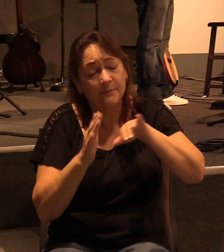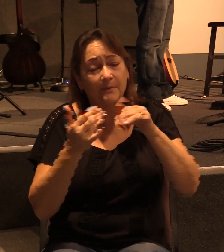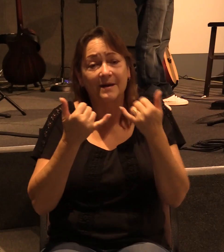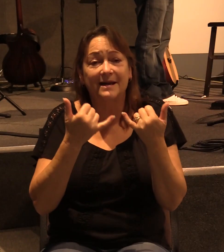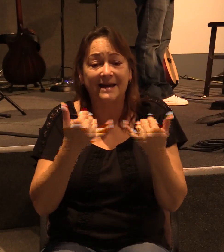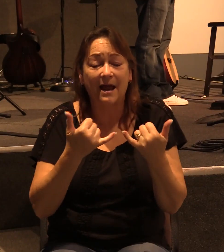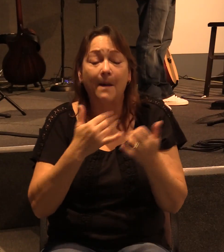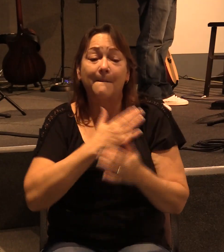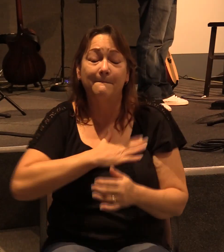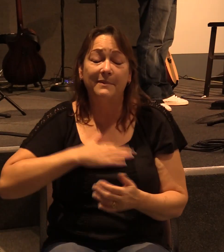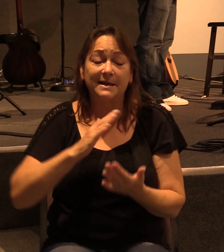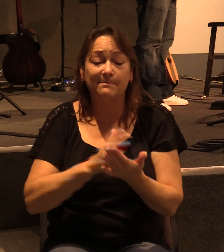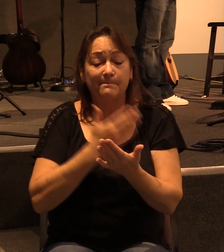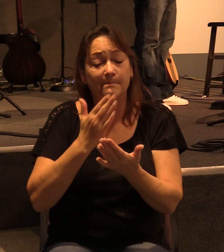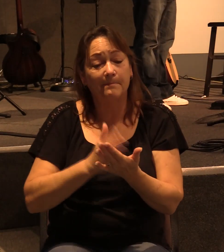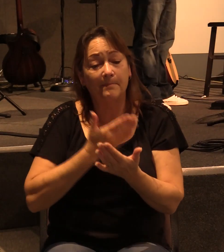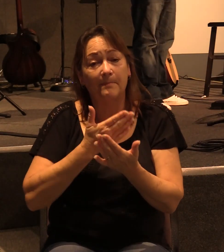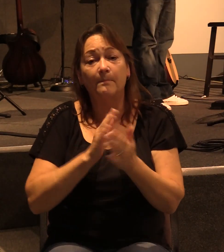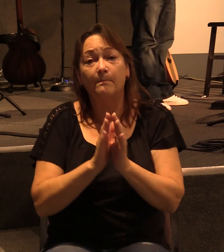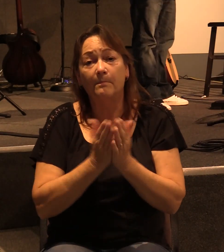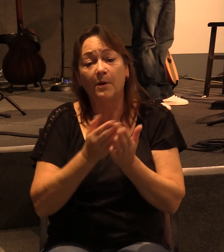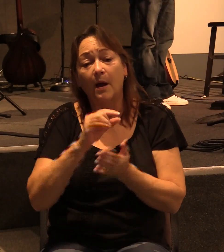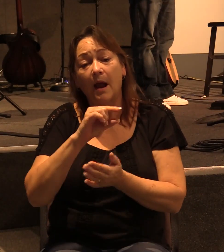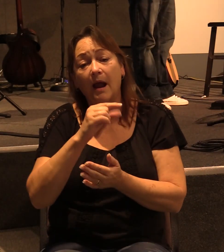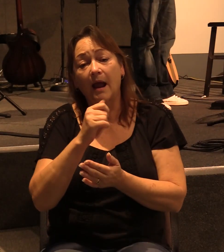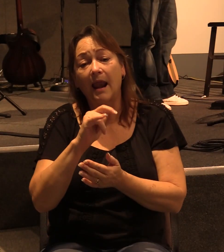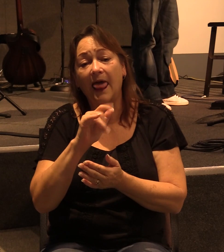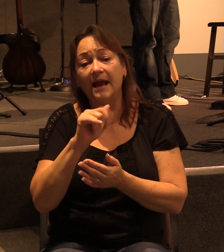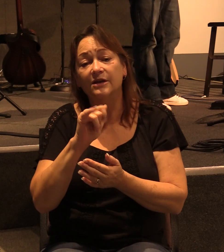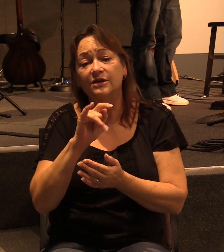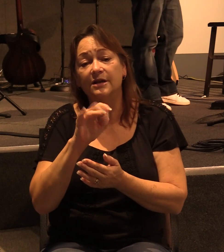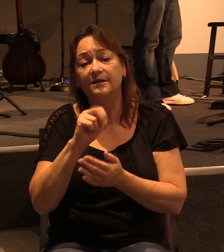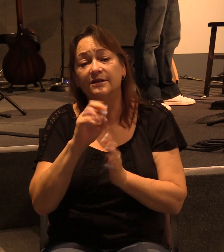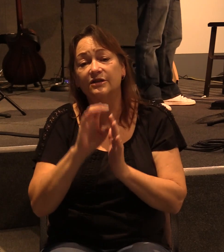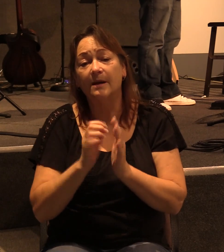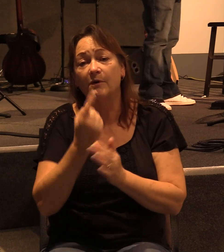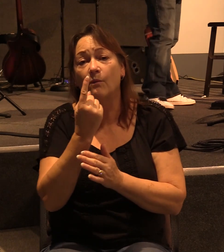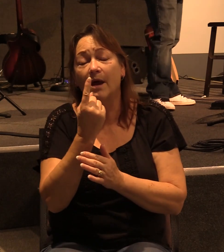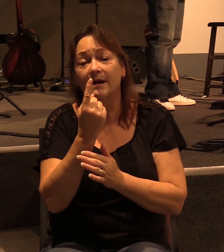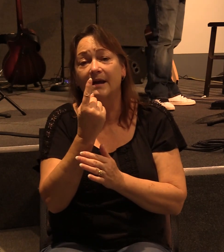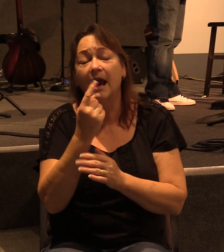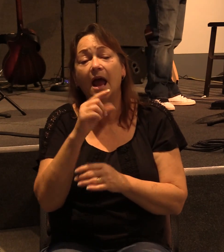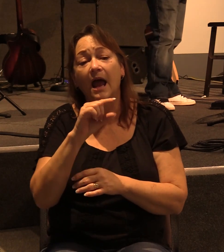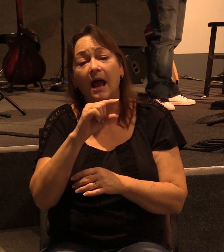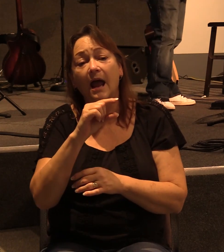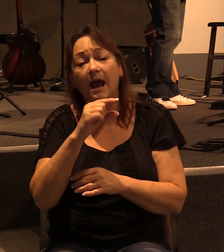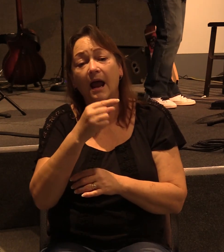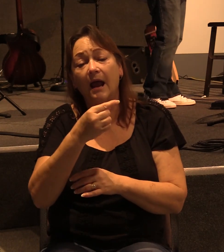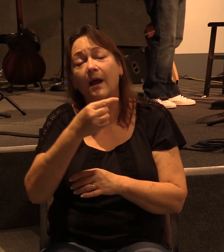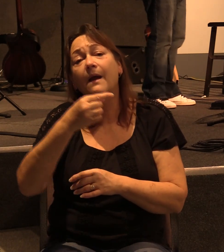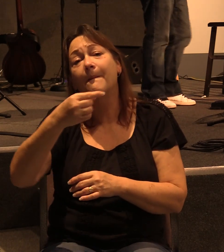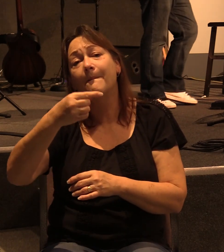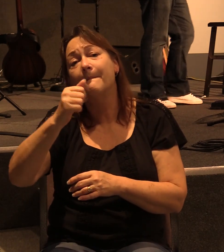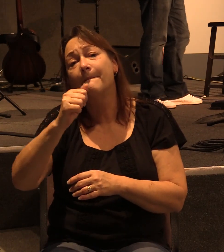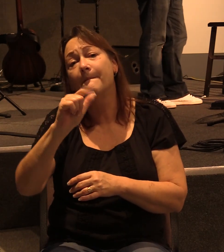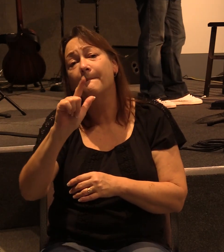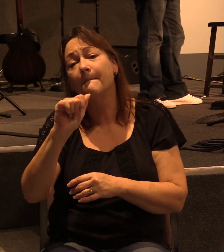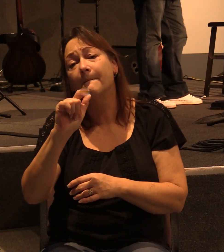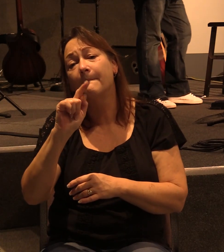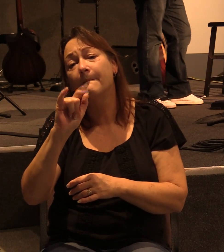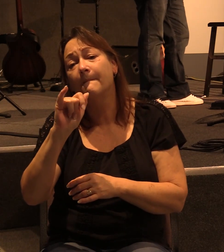Will you please turn in your Bibles to the book of Galatians, chapter 1, Galatians, chapter